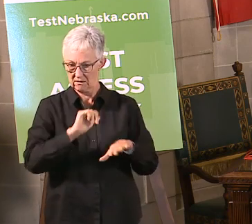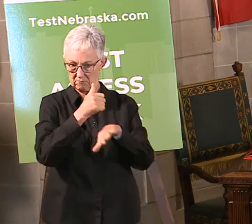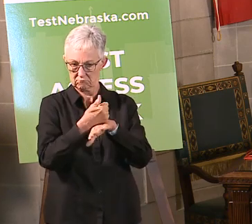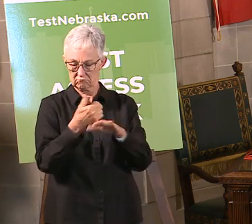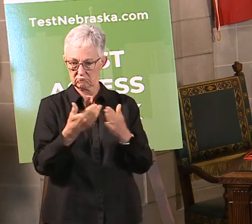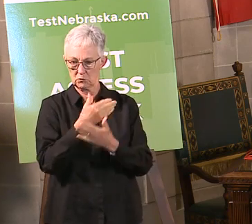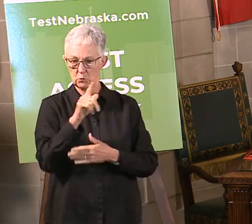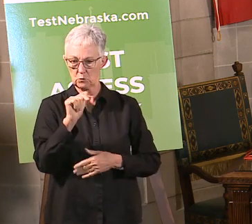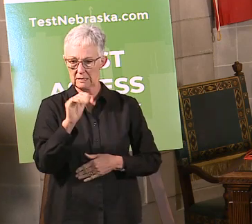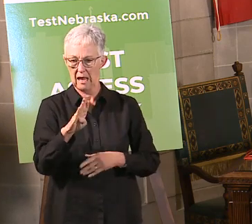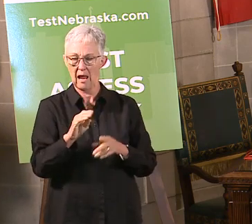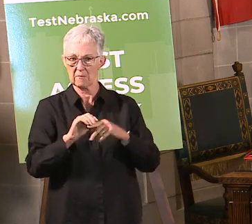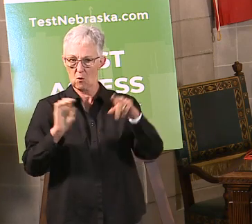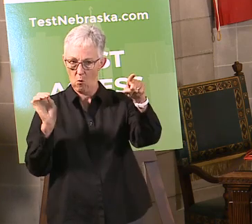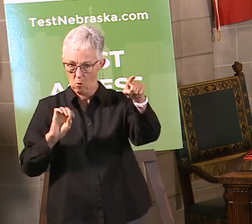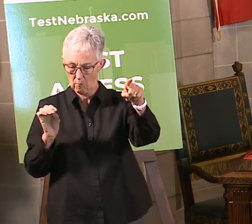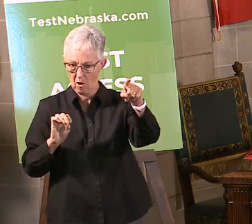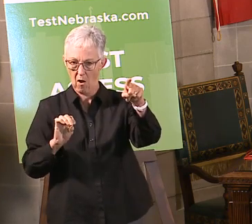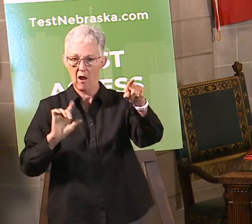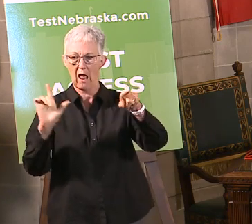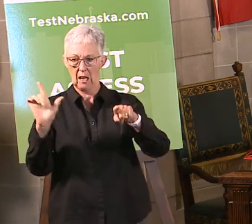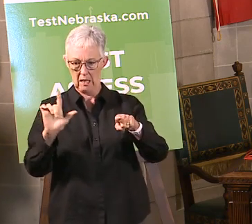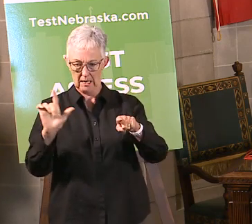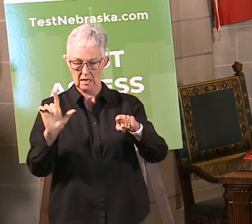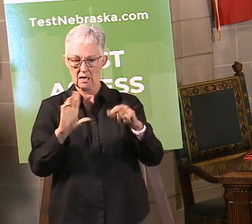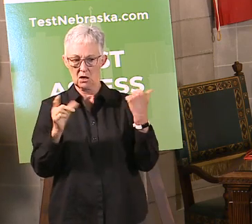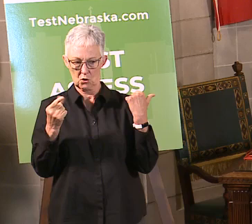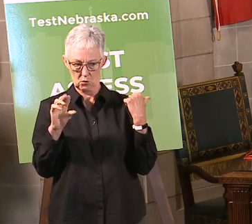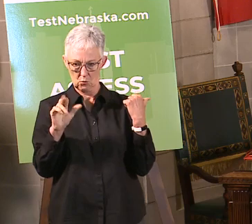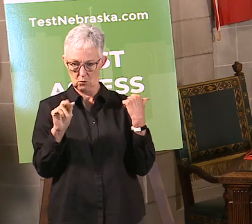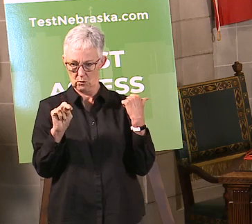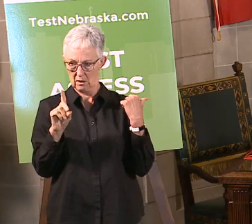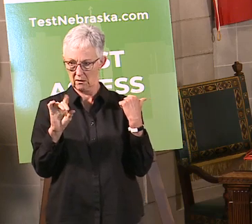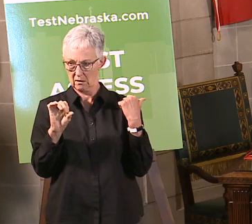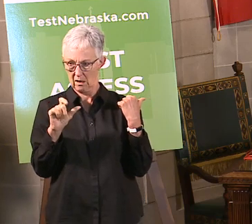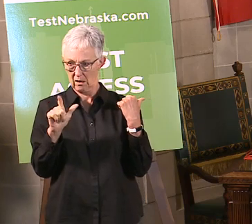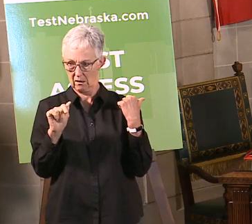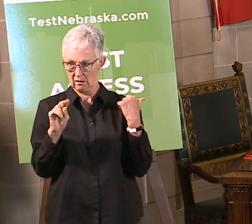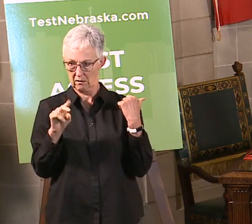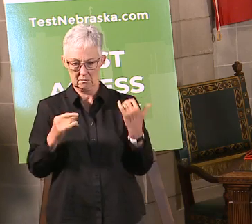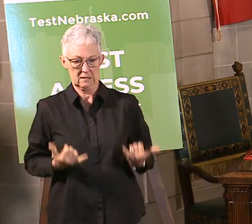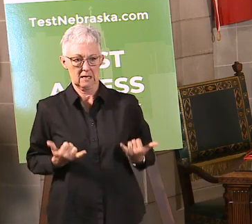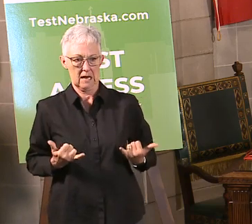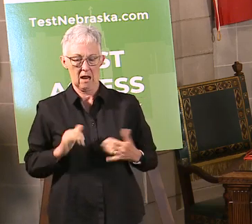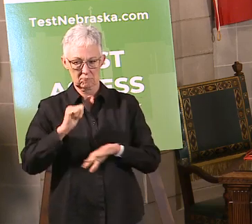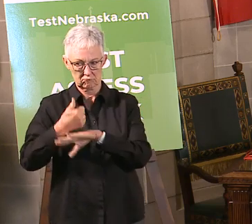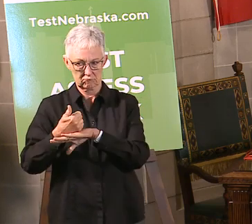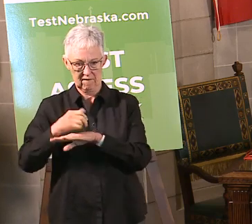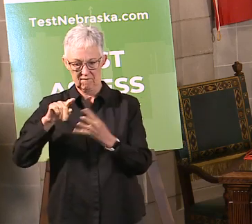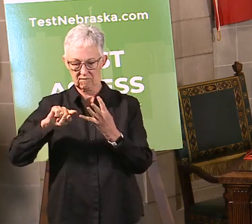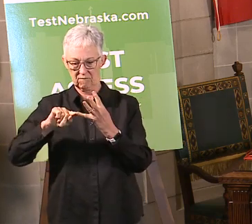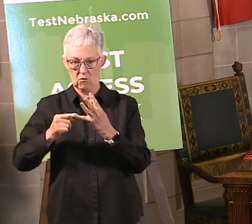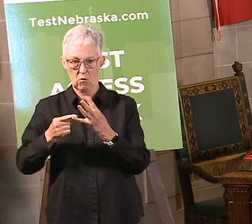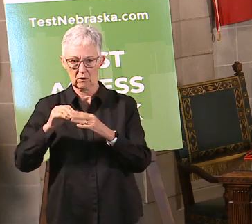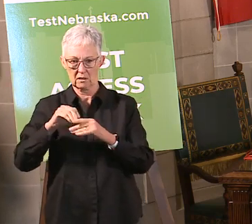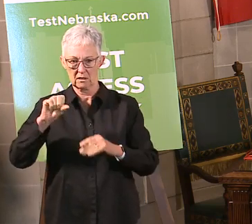and in Grand Island, and starting today in Skylar. So far, we've received back 2